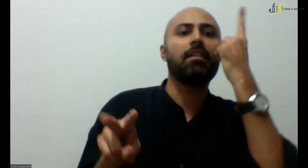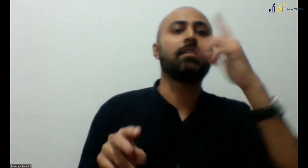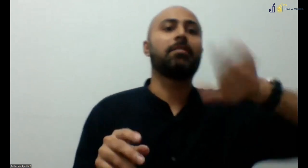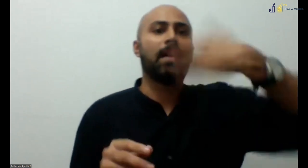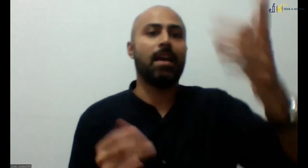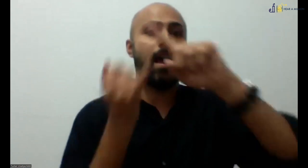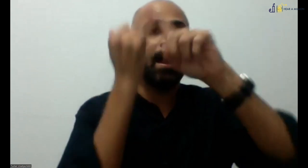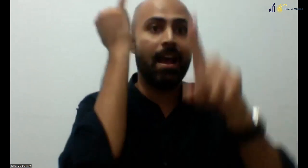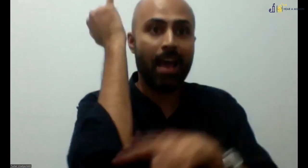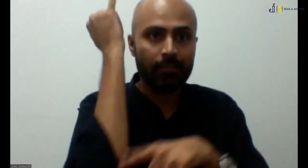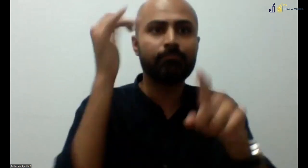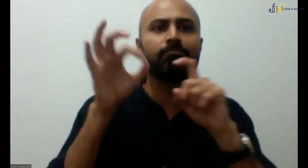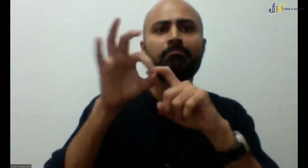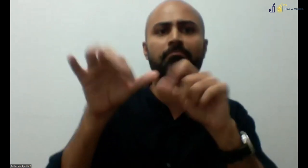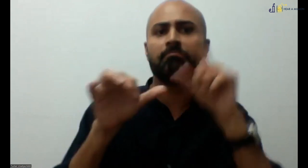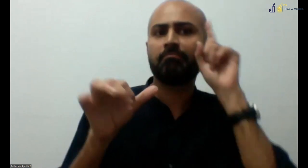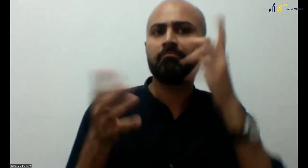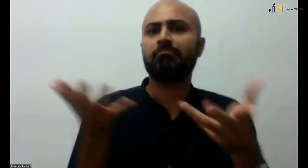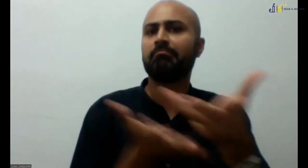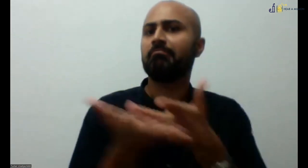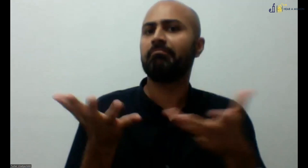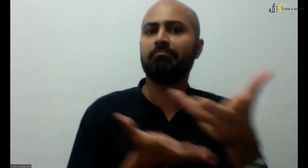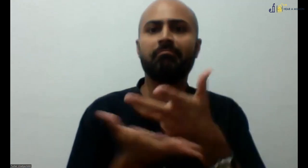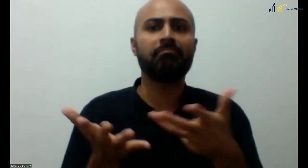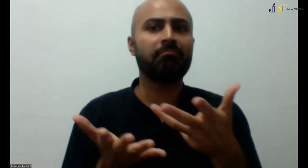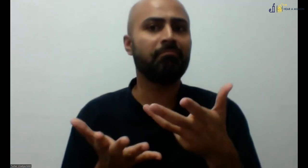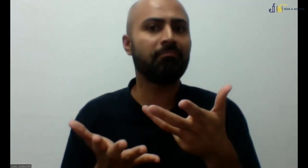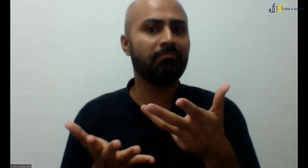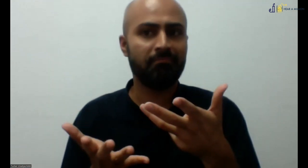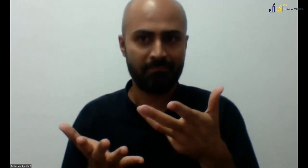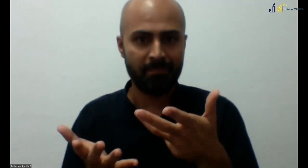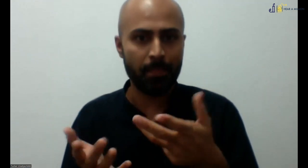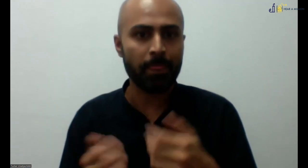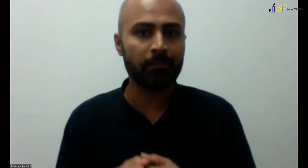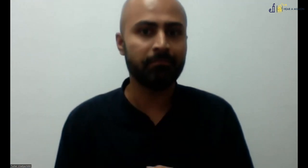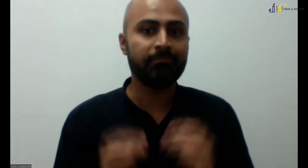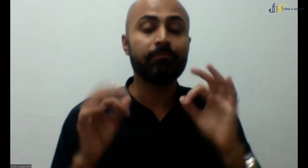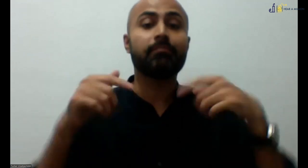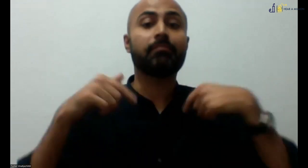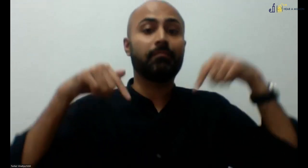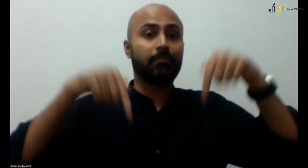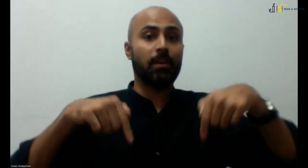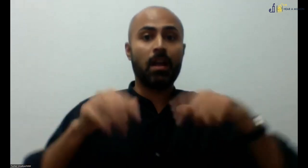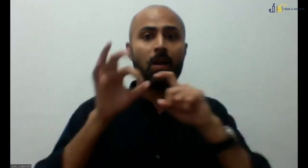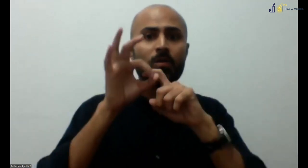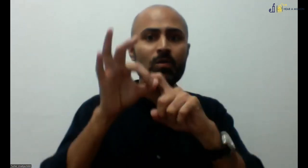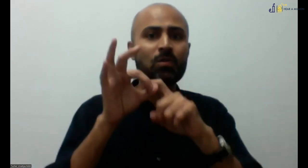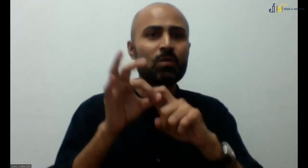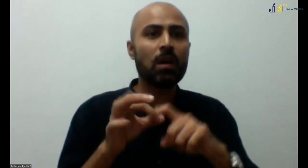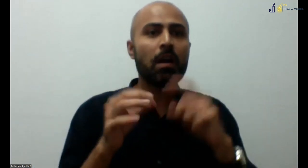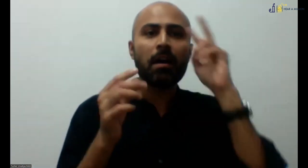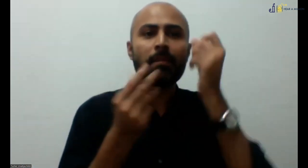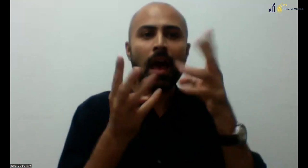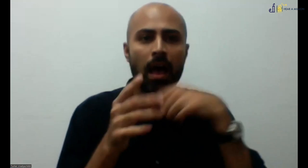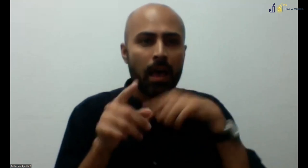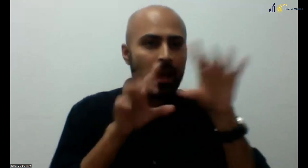for all of us, we have a great panel today and you all are welcome to share your questions and